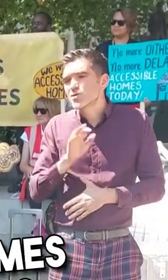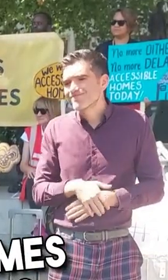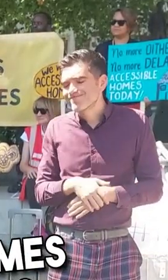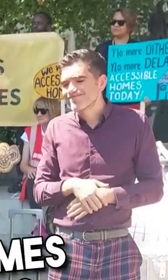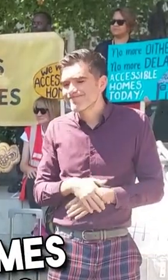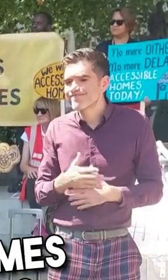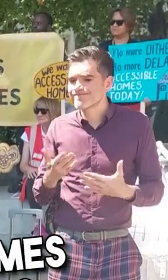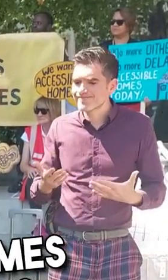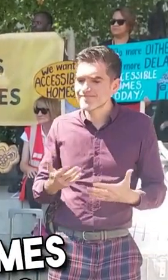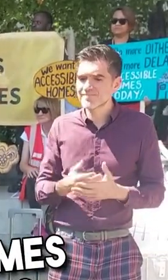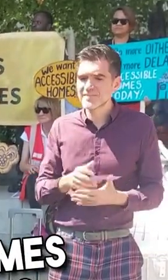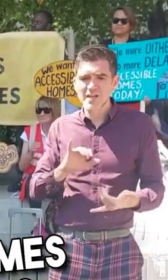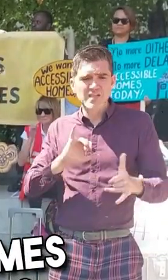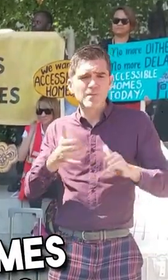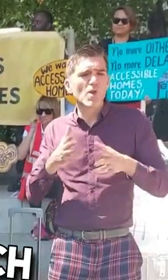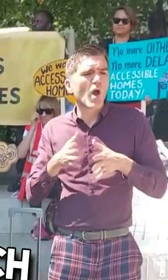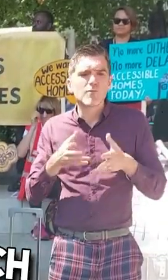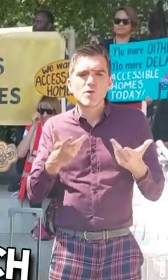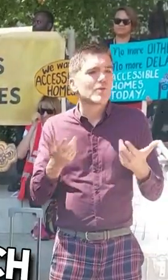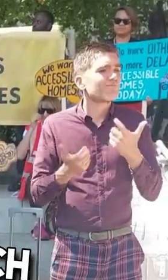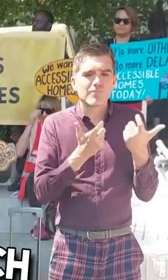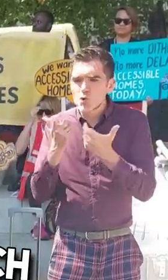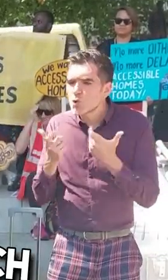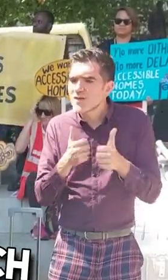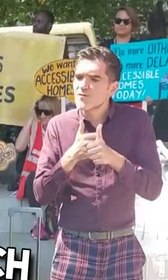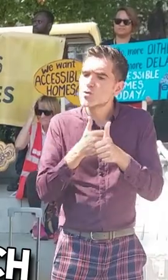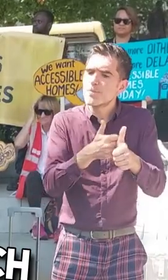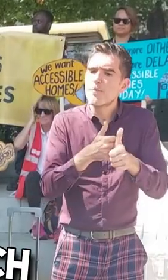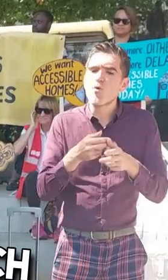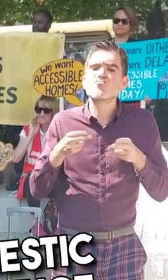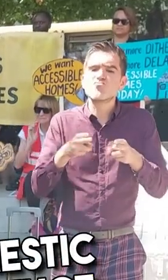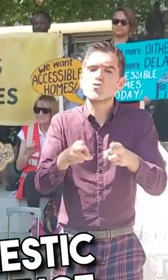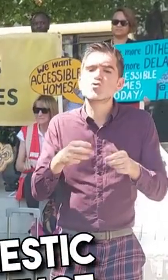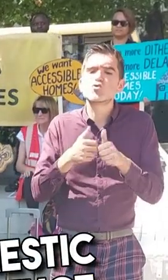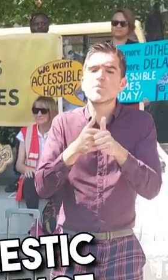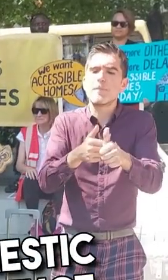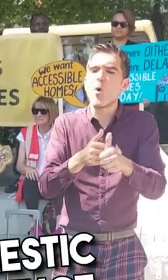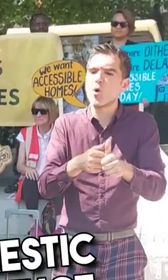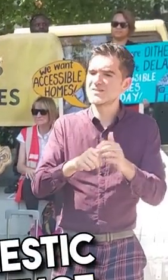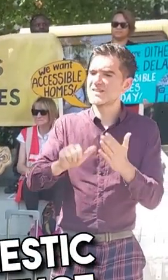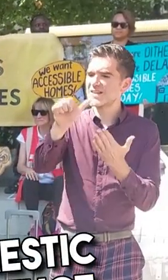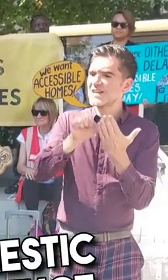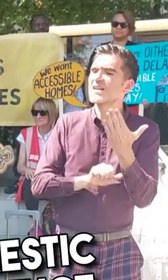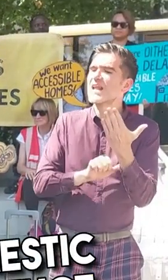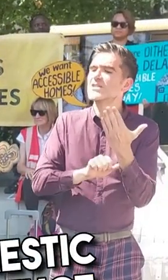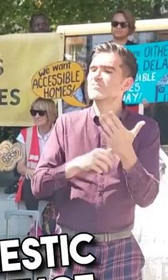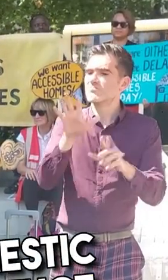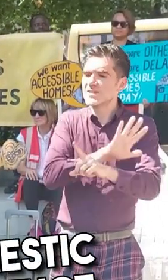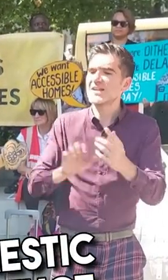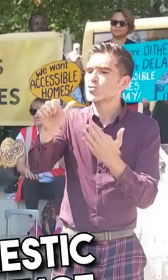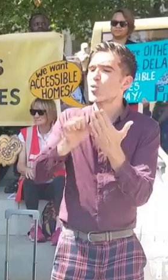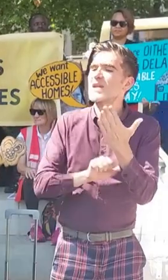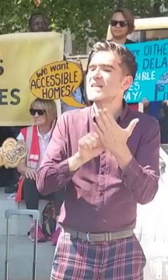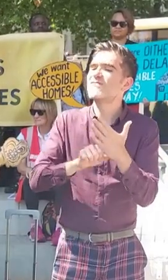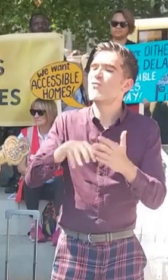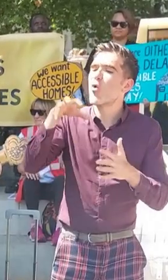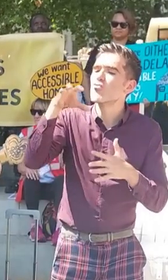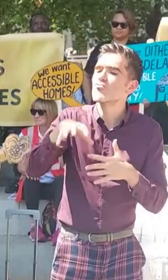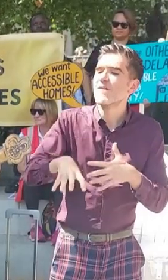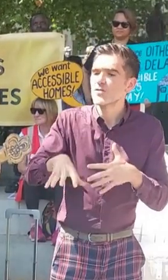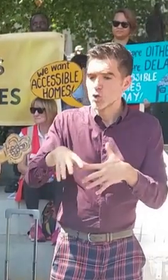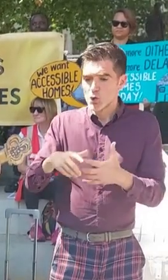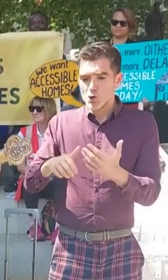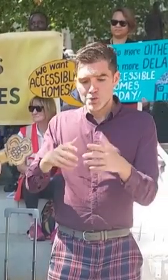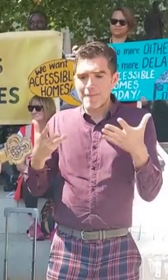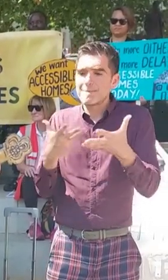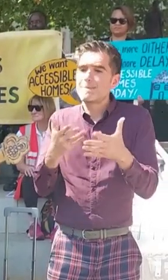Sometimes, routes to support, which is the national database for domestic abuse refuge vacancies, shows